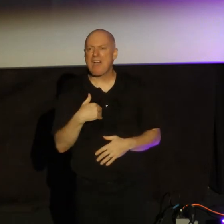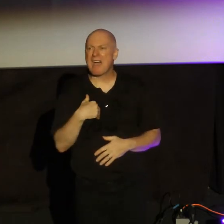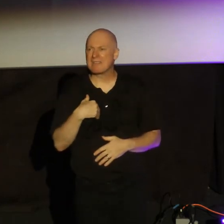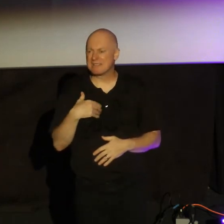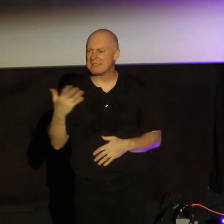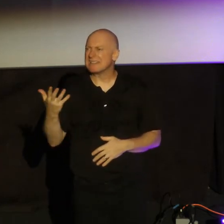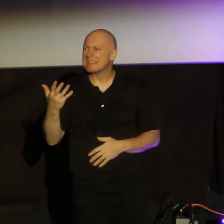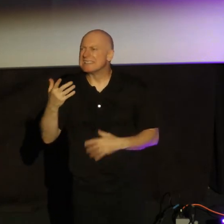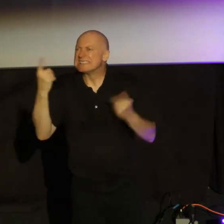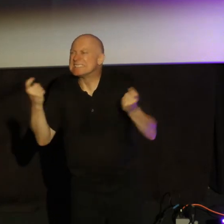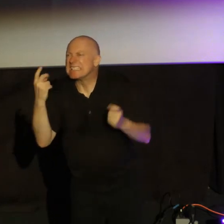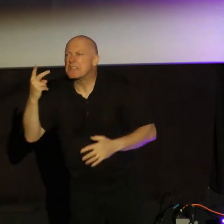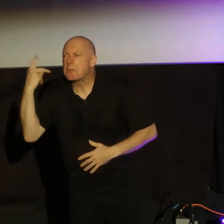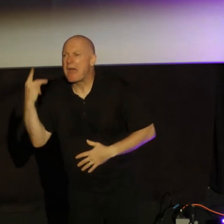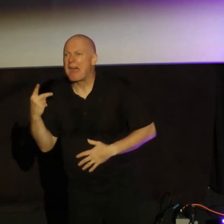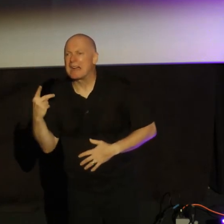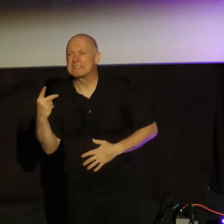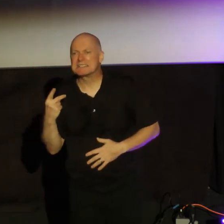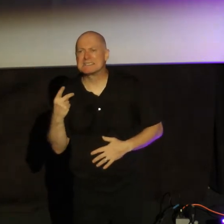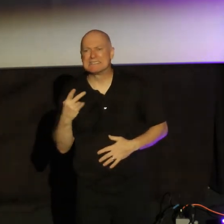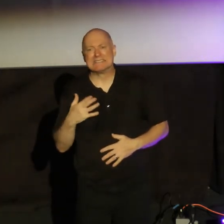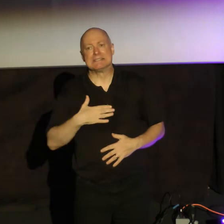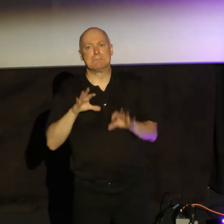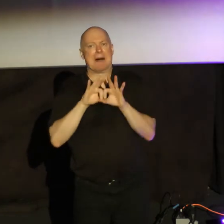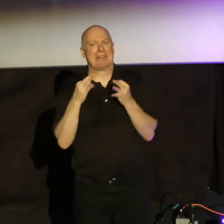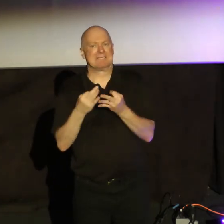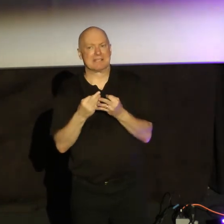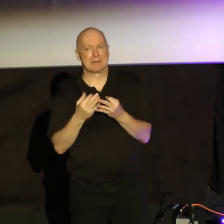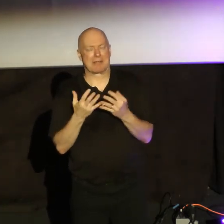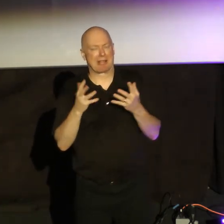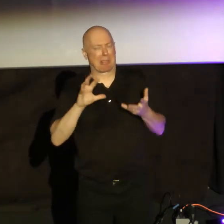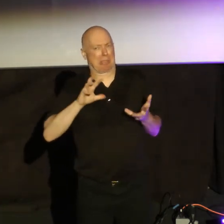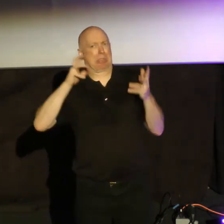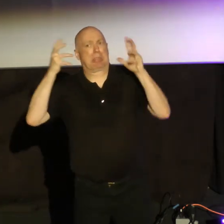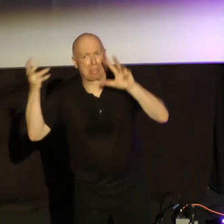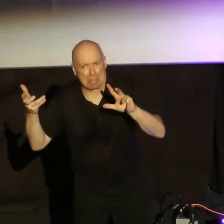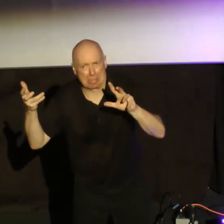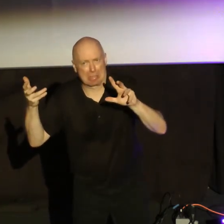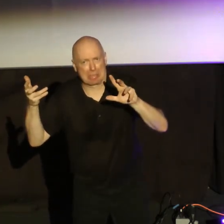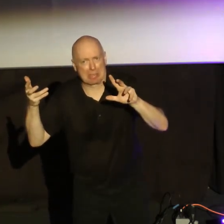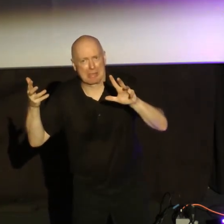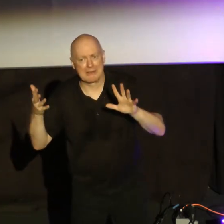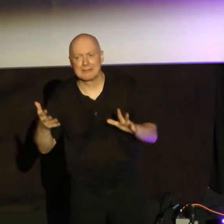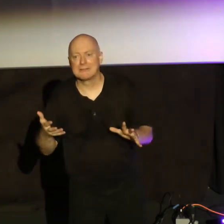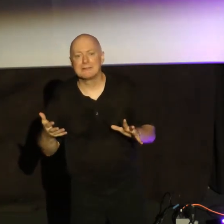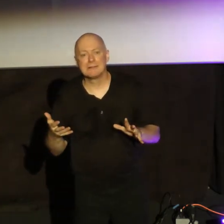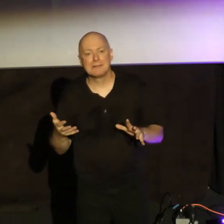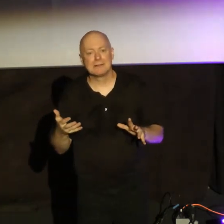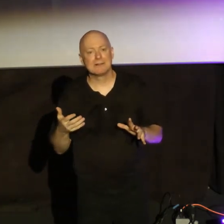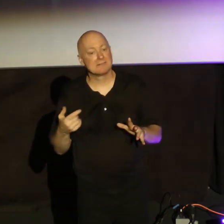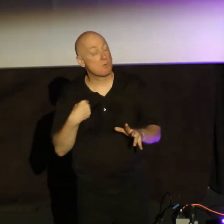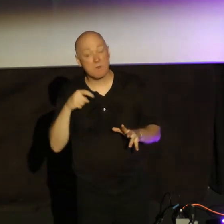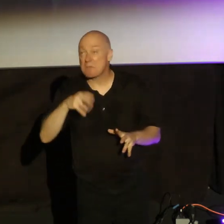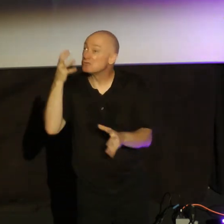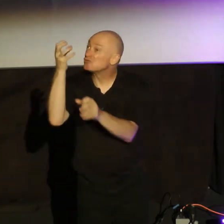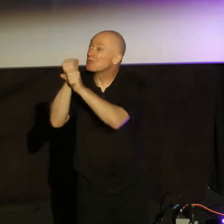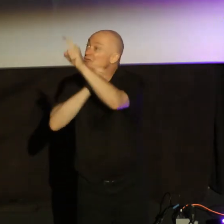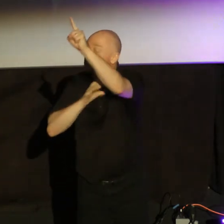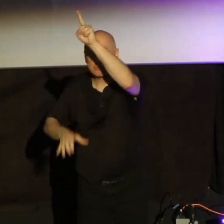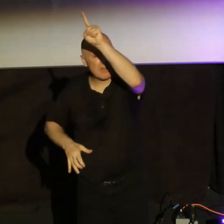weakness, or you say, look at my family tree. The gospel of faith calls us to trust in Christ. We trust in